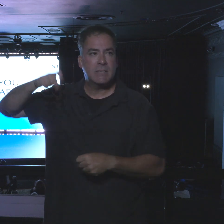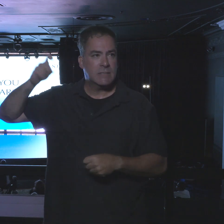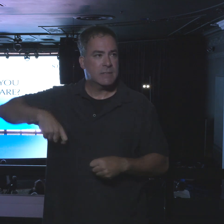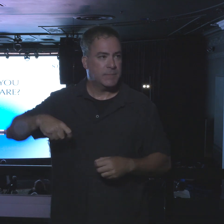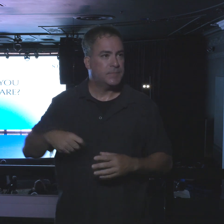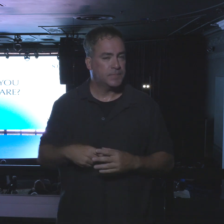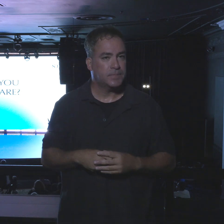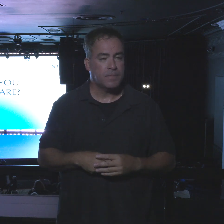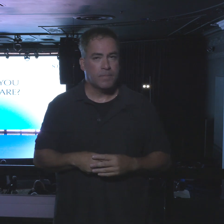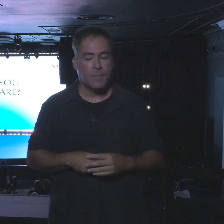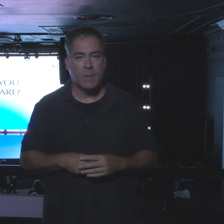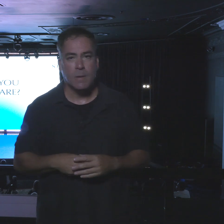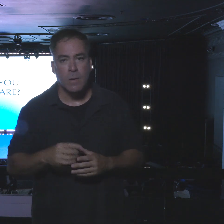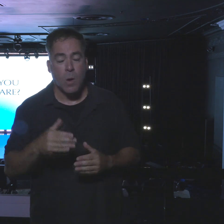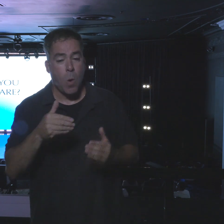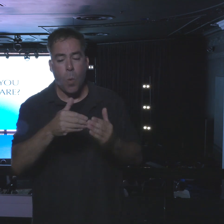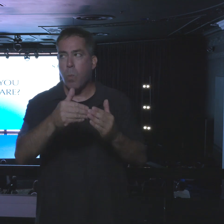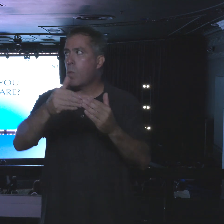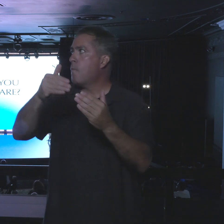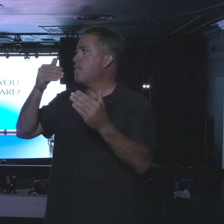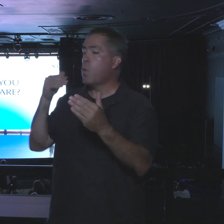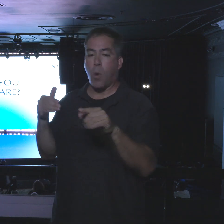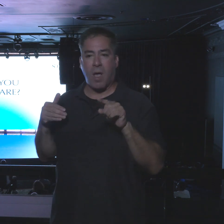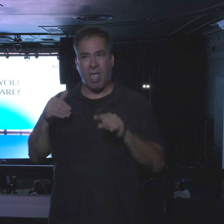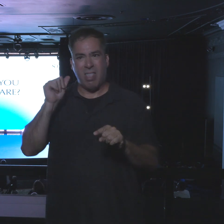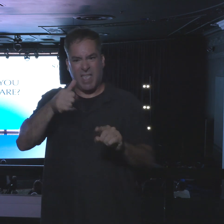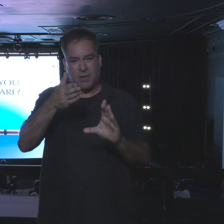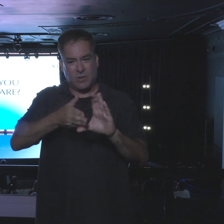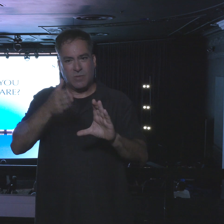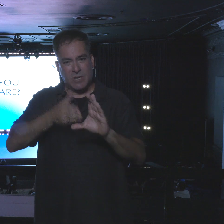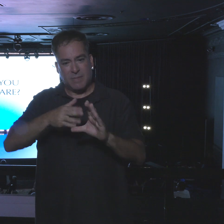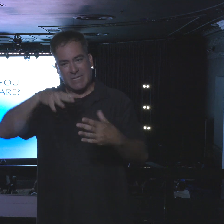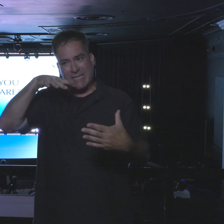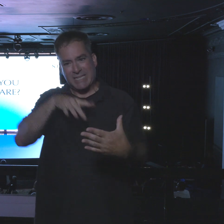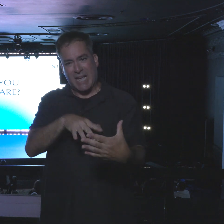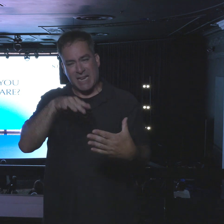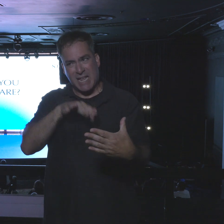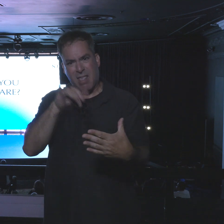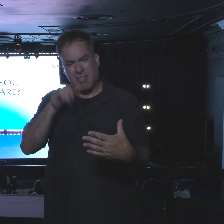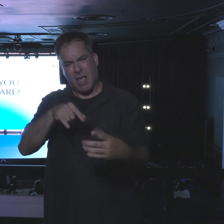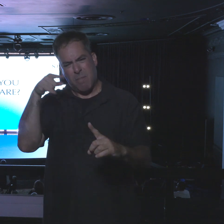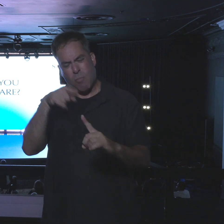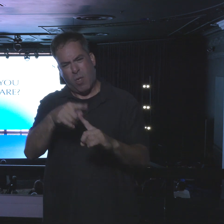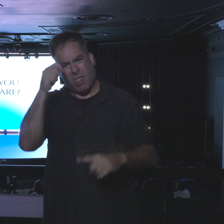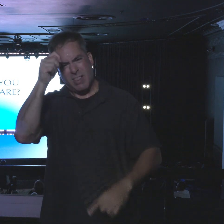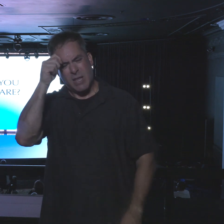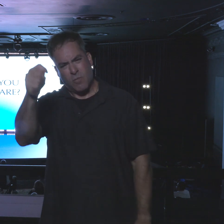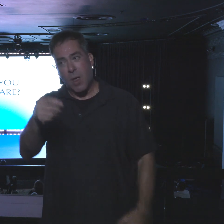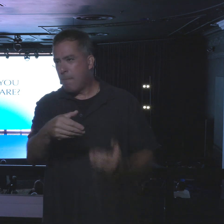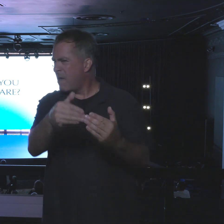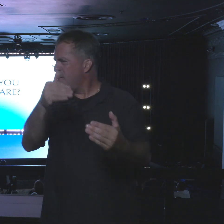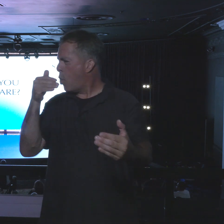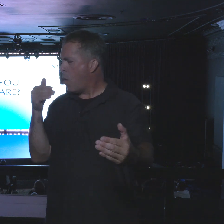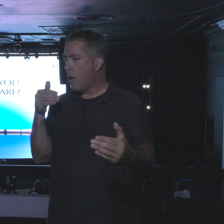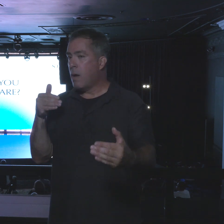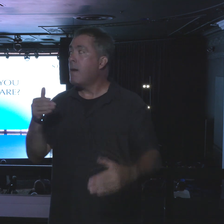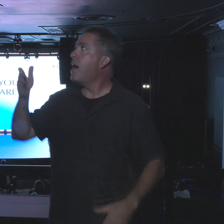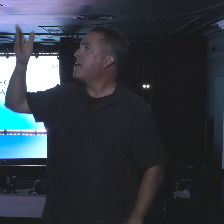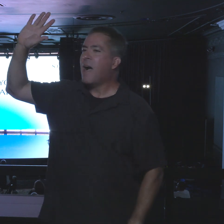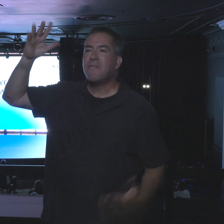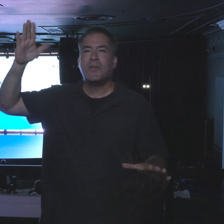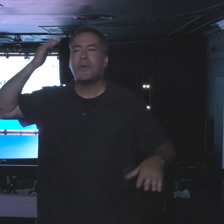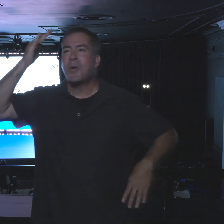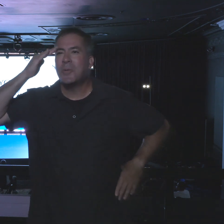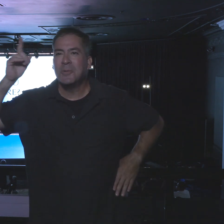Now, long before Dr. Beck ever thought of this theory, God did.